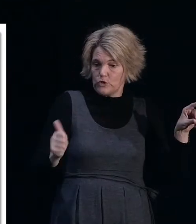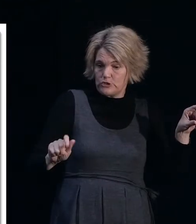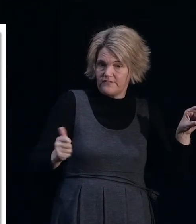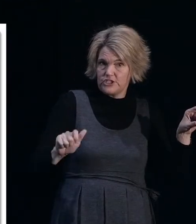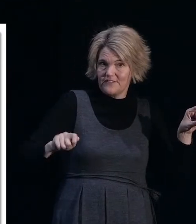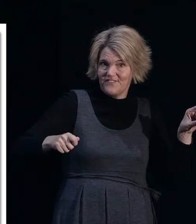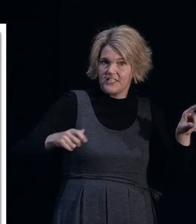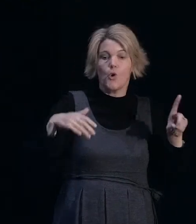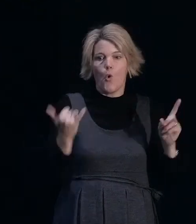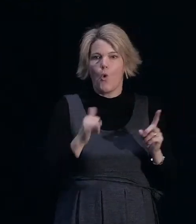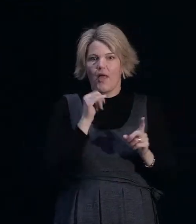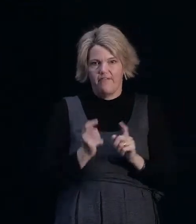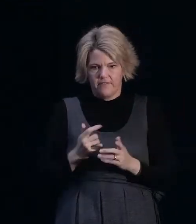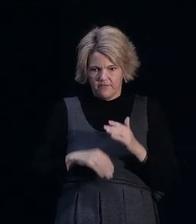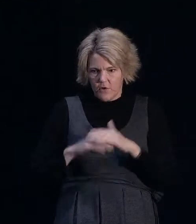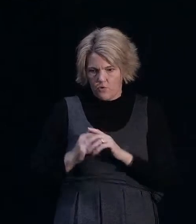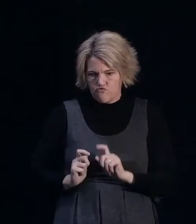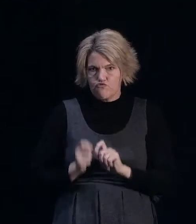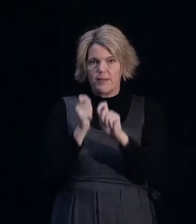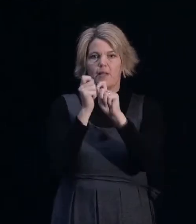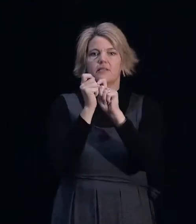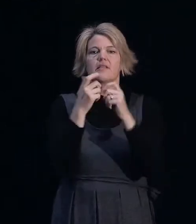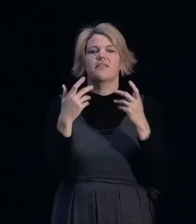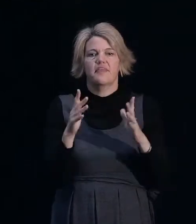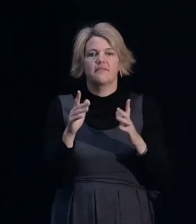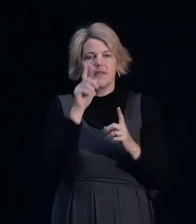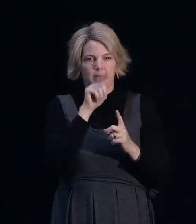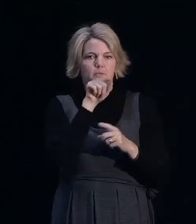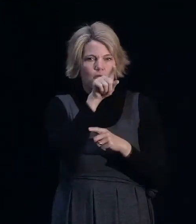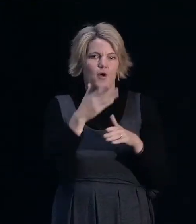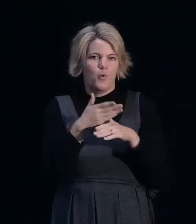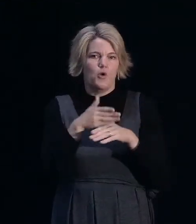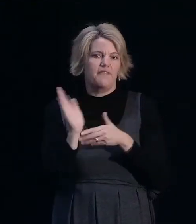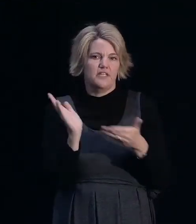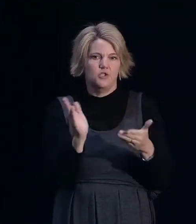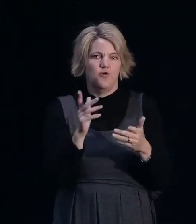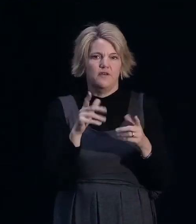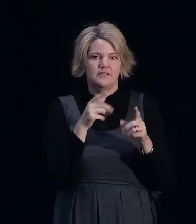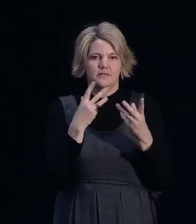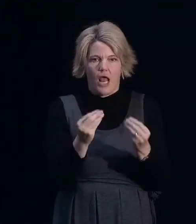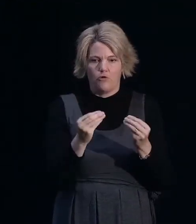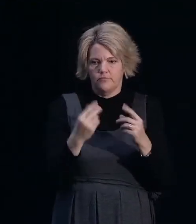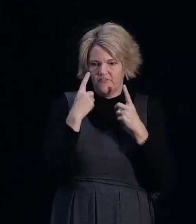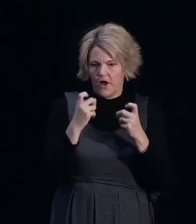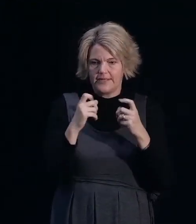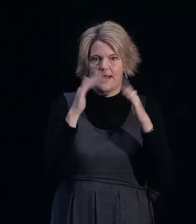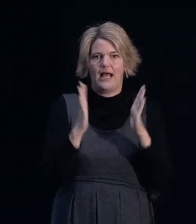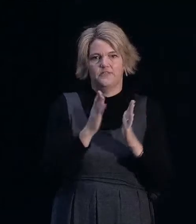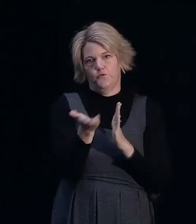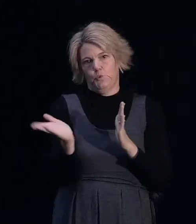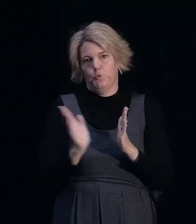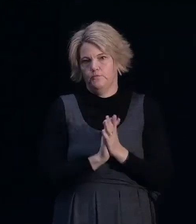a rebuild of your house, then the people at the Canterbury Earthquake Temporary Accommodation Service help to match and place people into temporary accommodation.